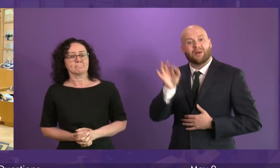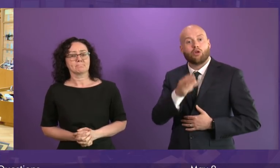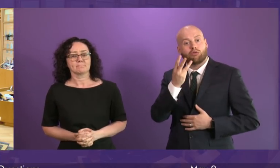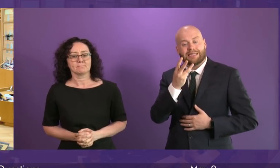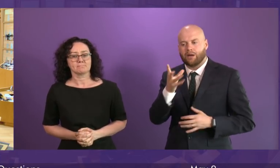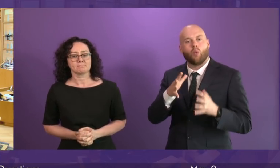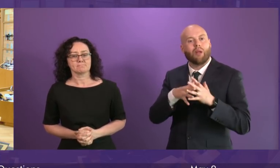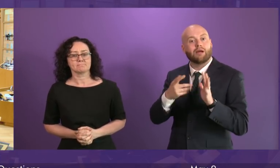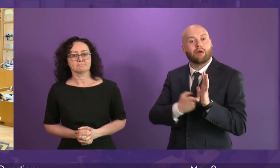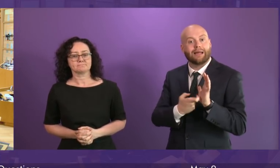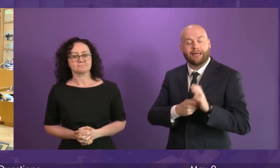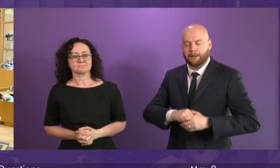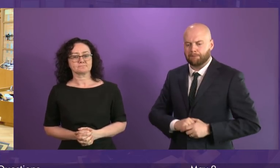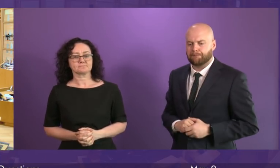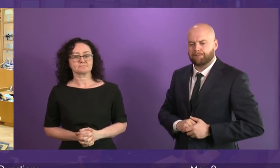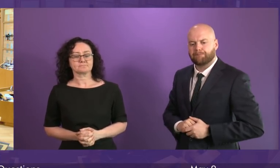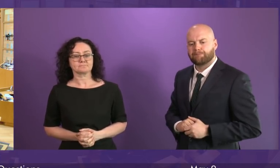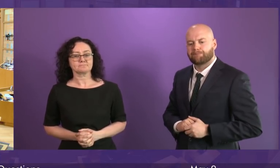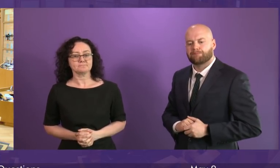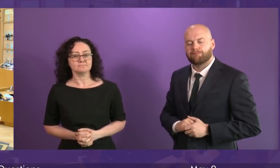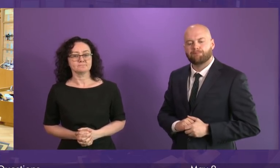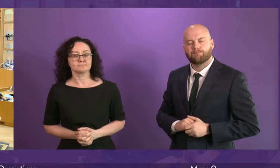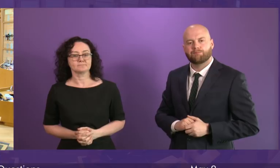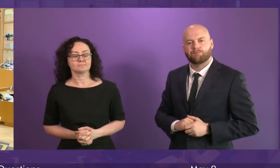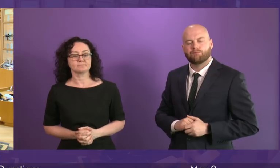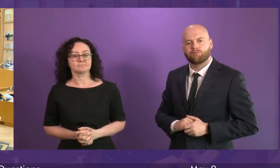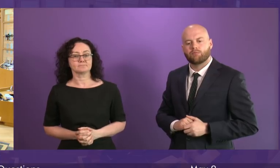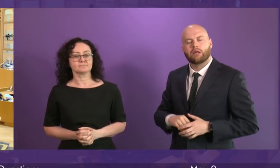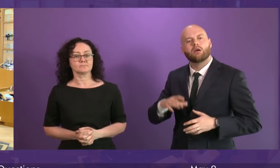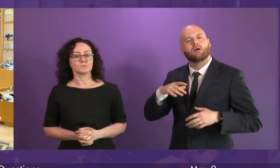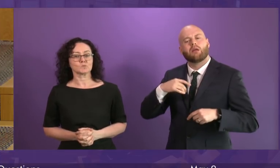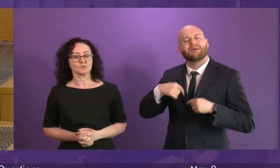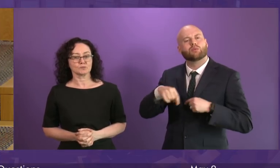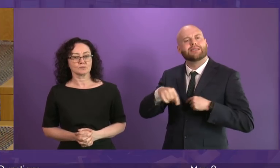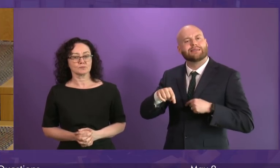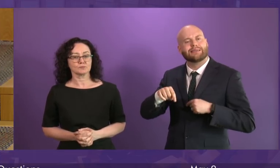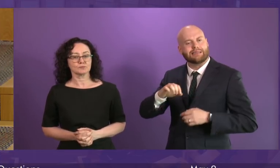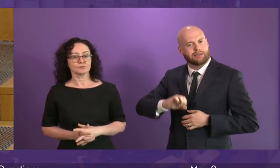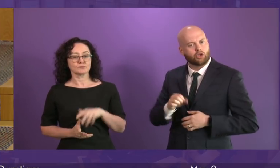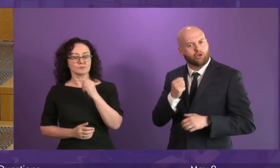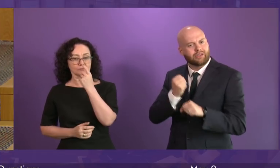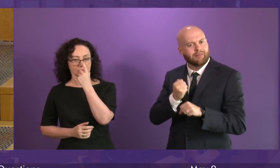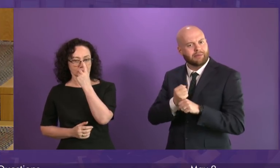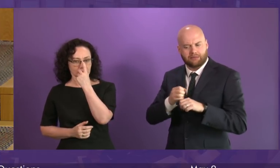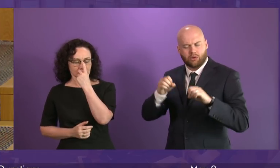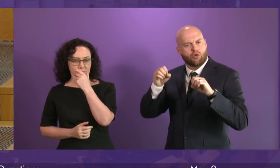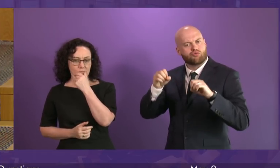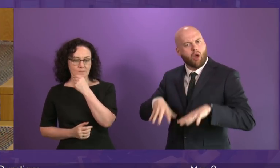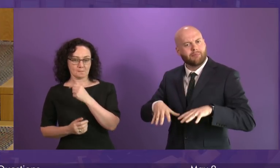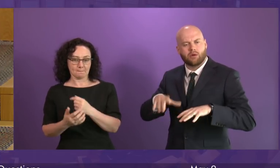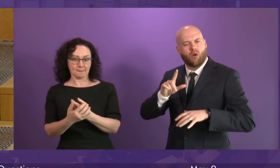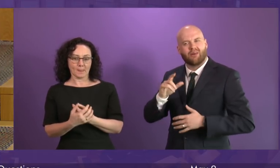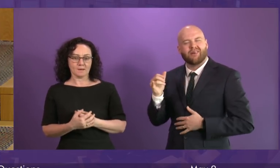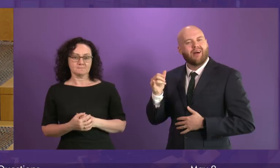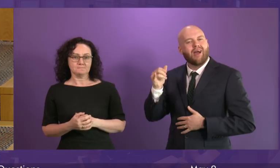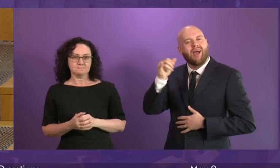Rennie. This week the Scottish Government abandoned its plan to abolish air passenger duty. It said